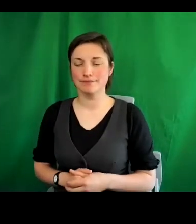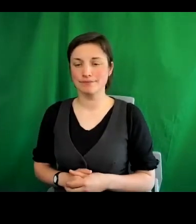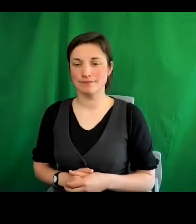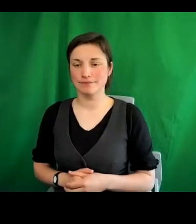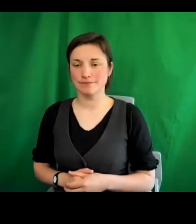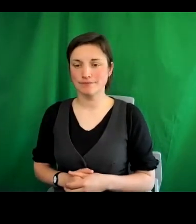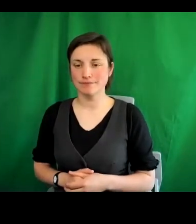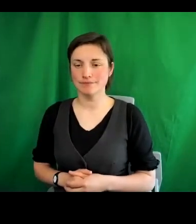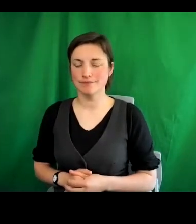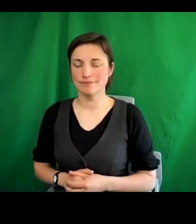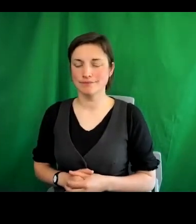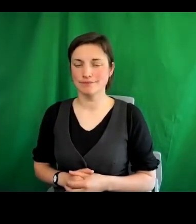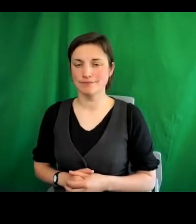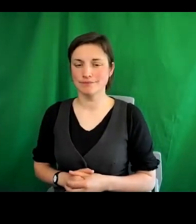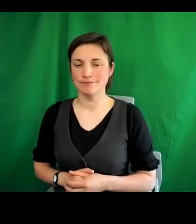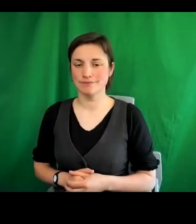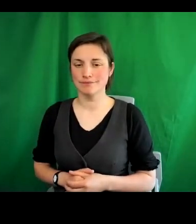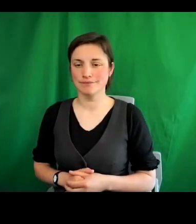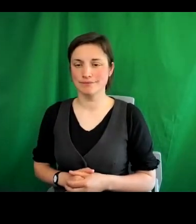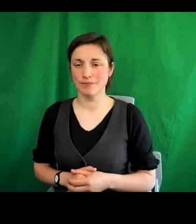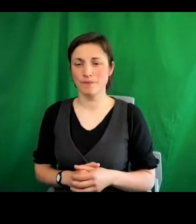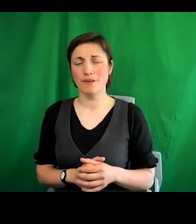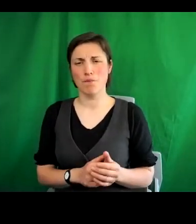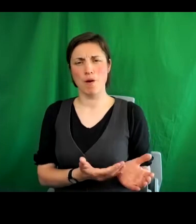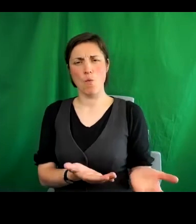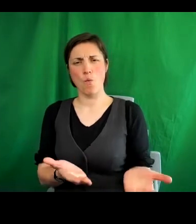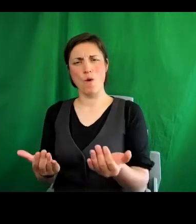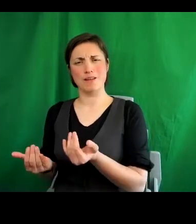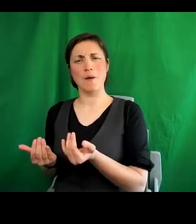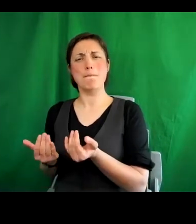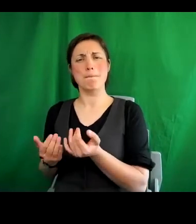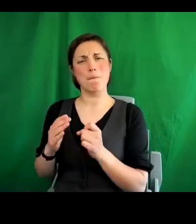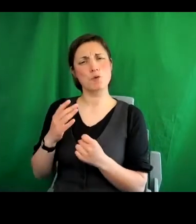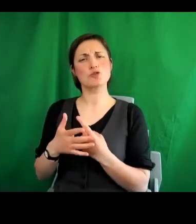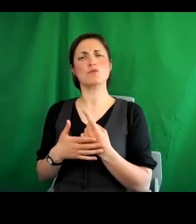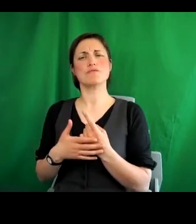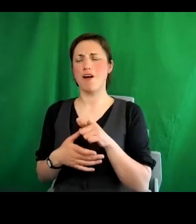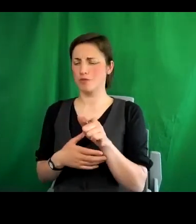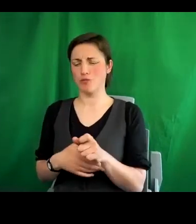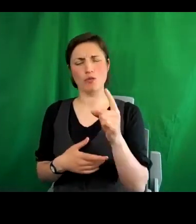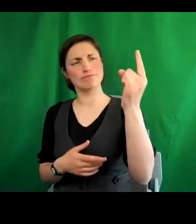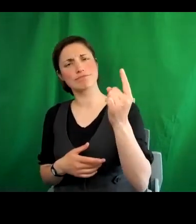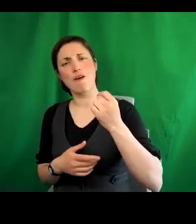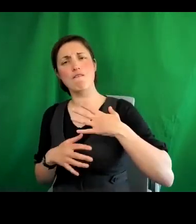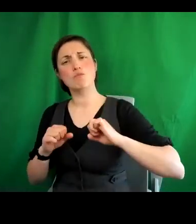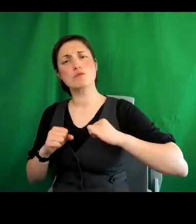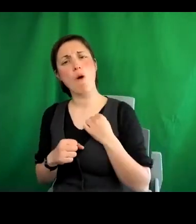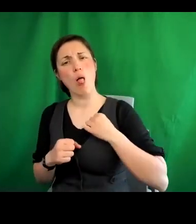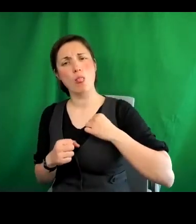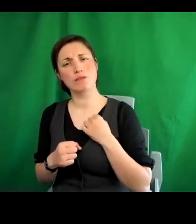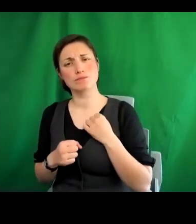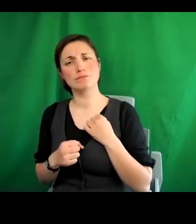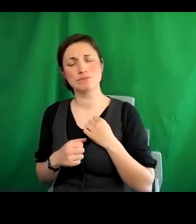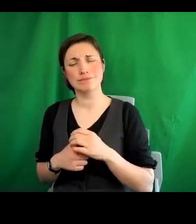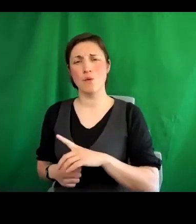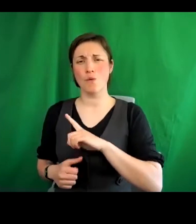and the thought given to invite someone coming from Scotland because I think this is an ideal opportunity and a